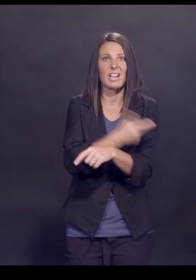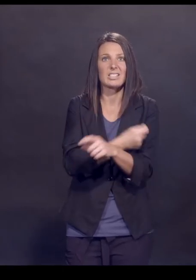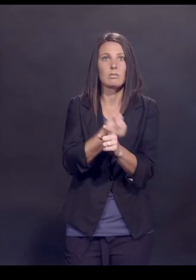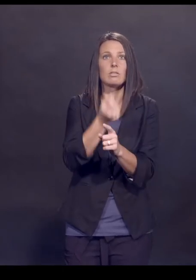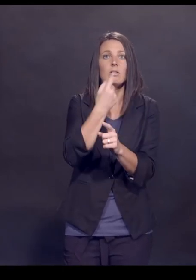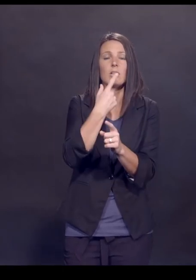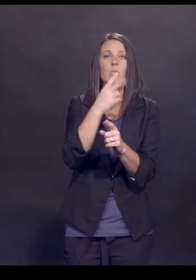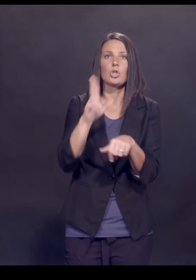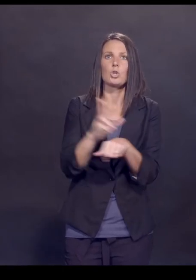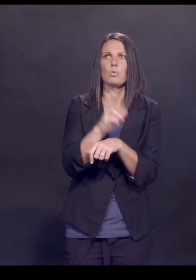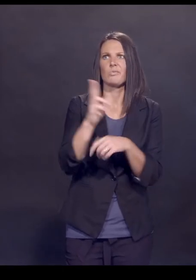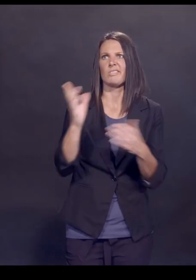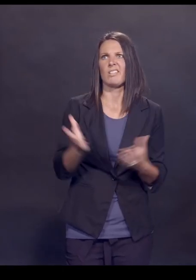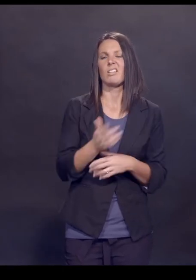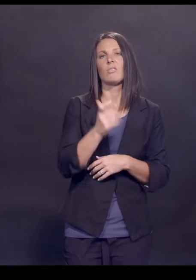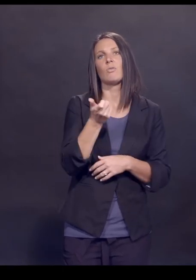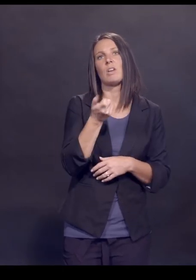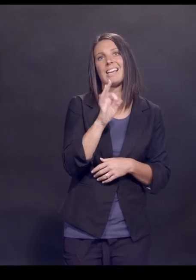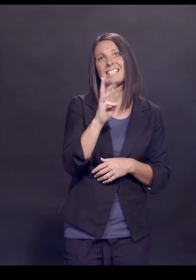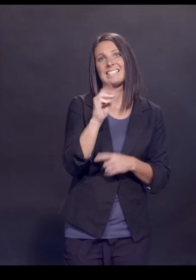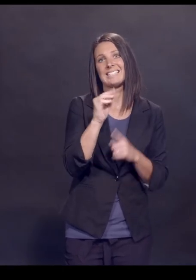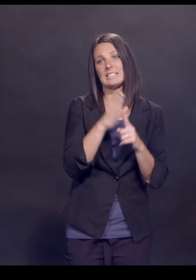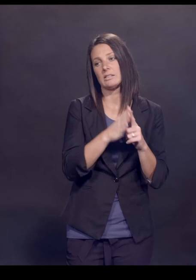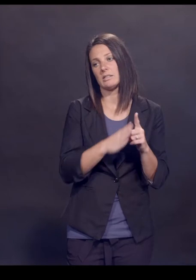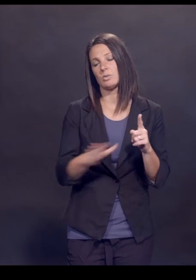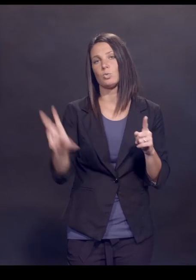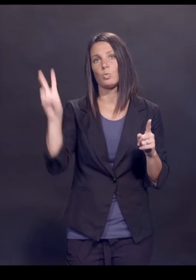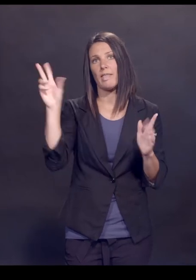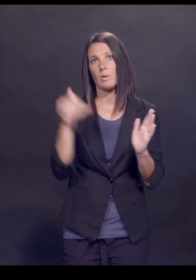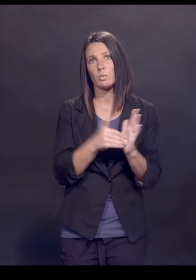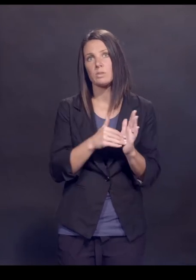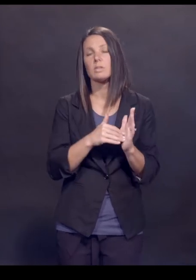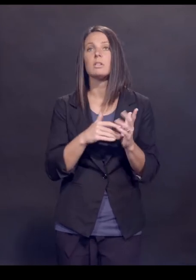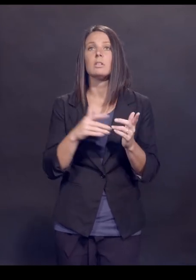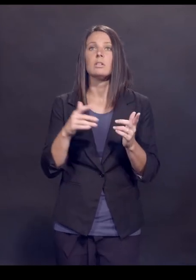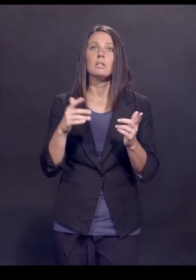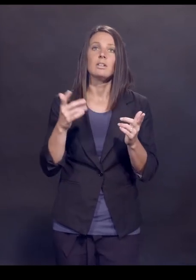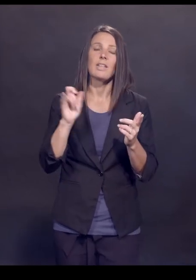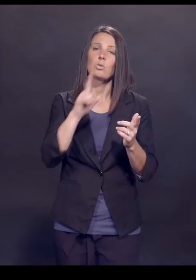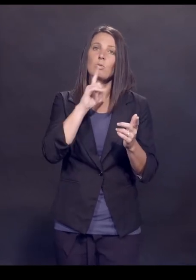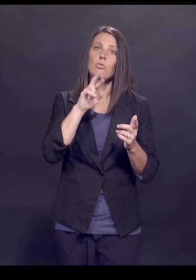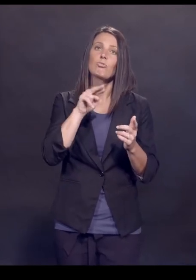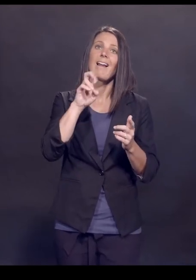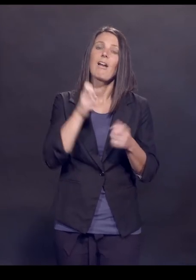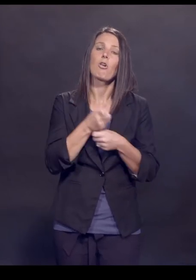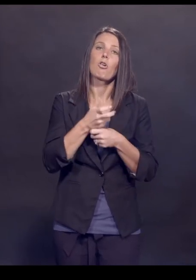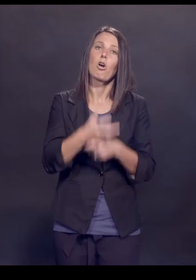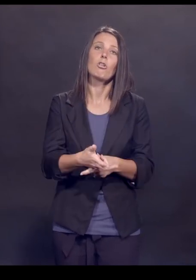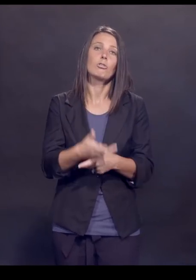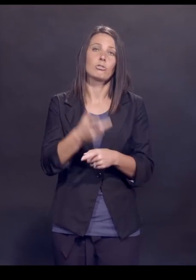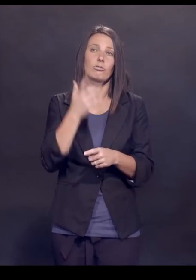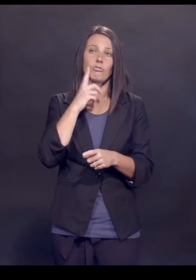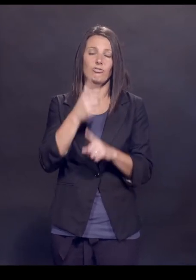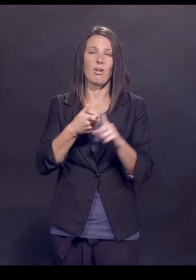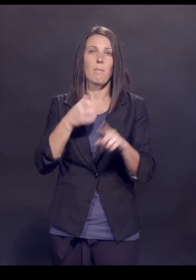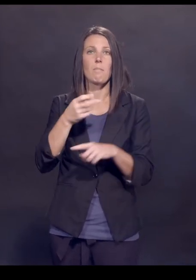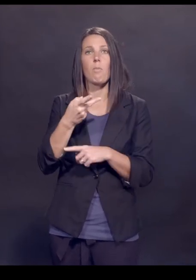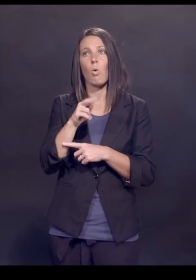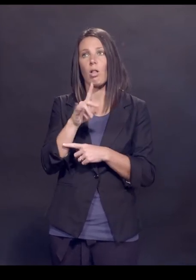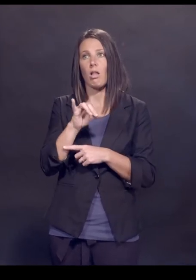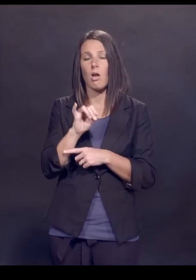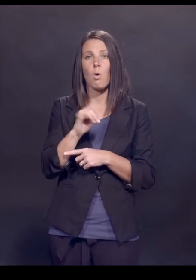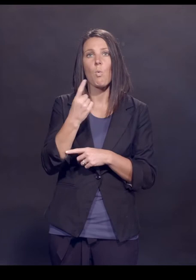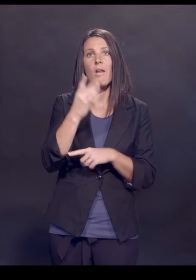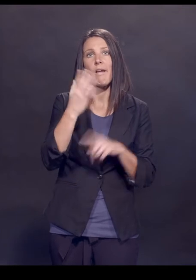which we used in this country from the early 1960s up until 2000, was a very rare cause itself of polio. mean, one out of every 2